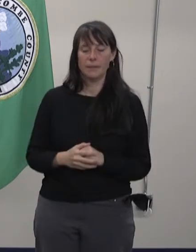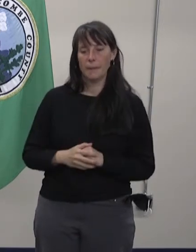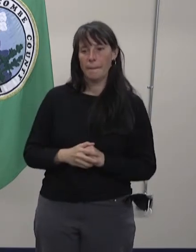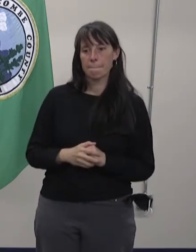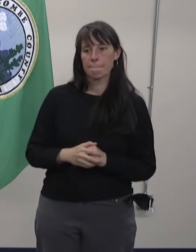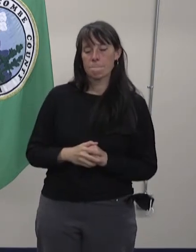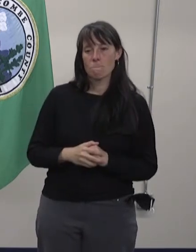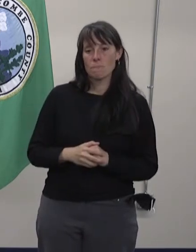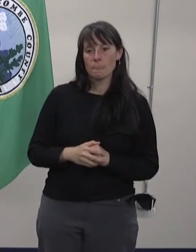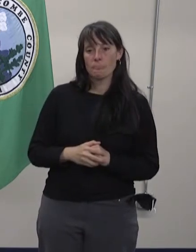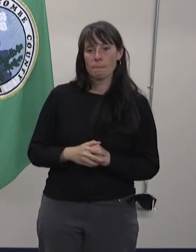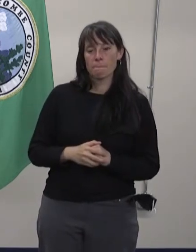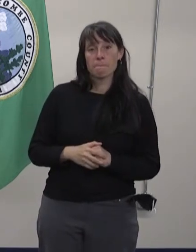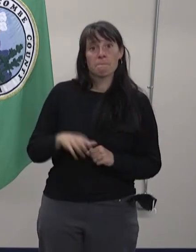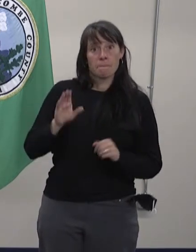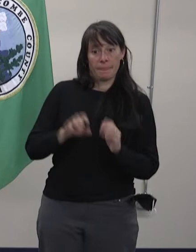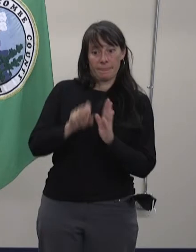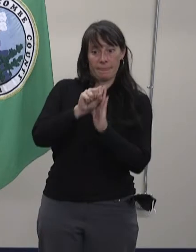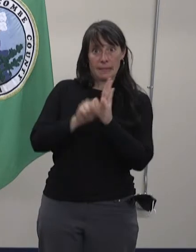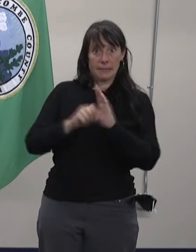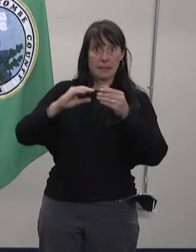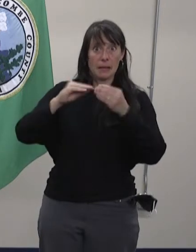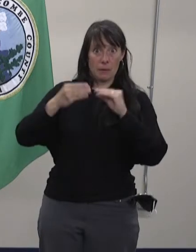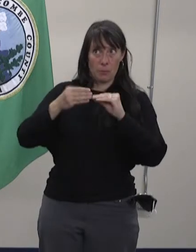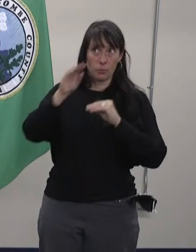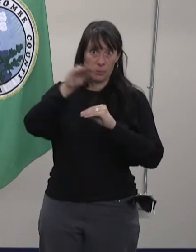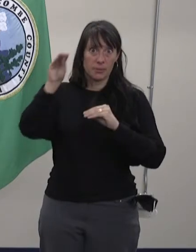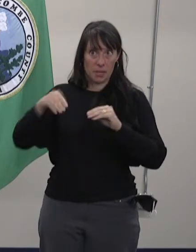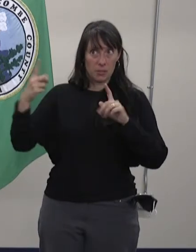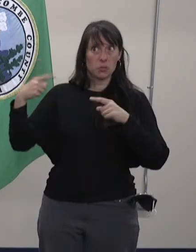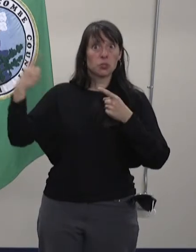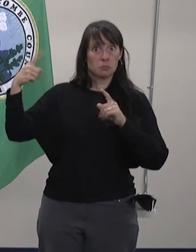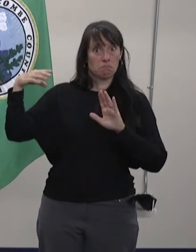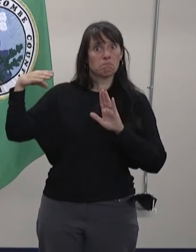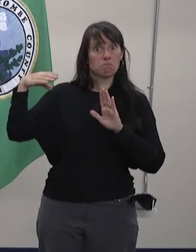This percentage for the state has been trending down in the last few weeks.